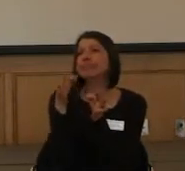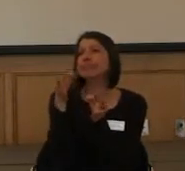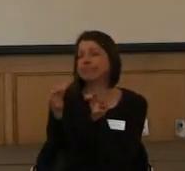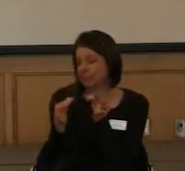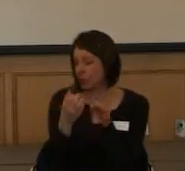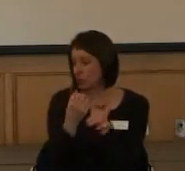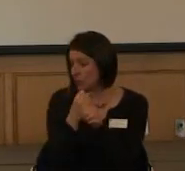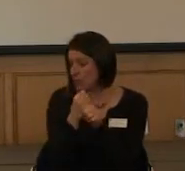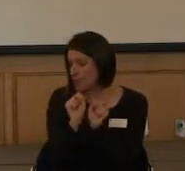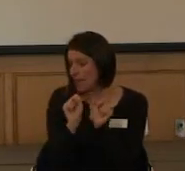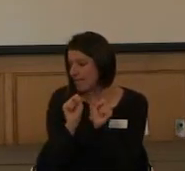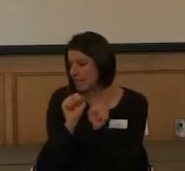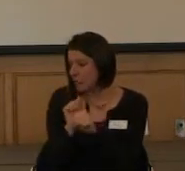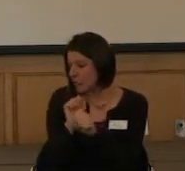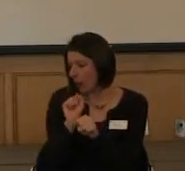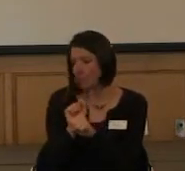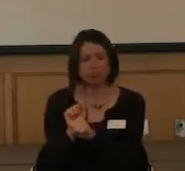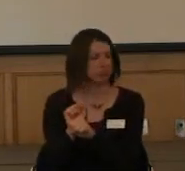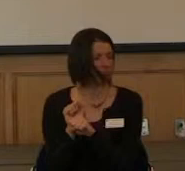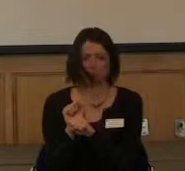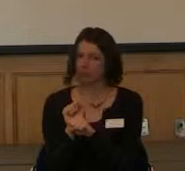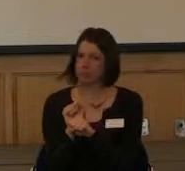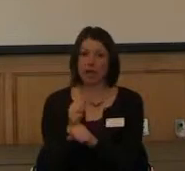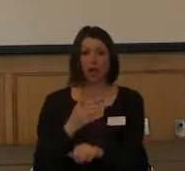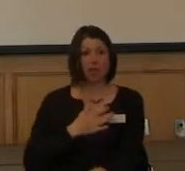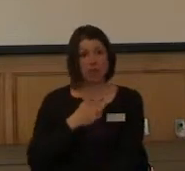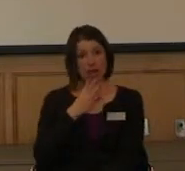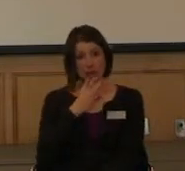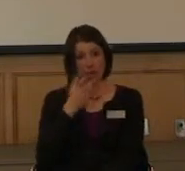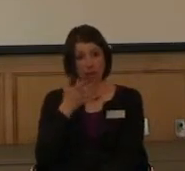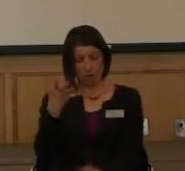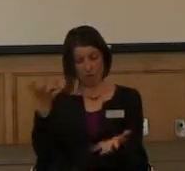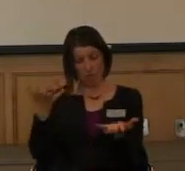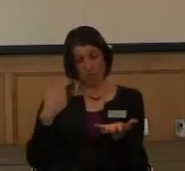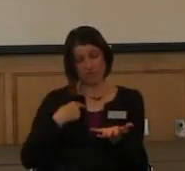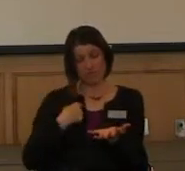safe job. My grandmother wanted me to be a bank teller.